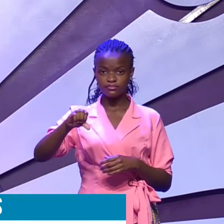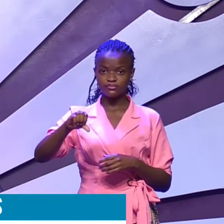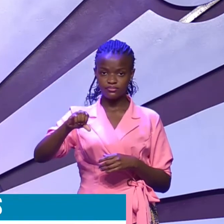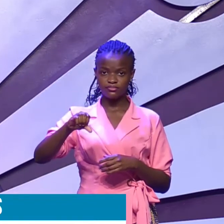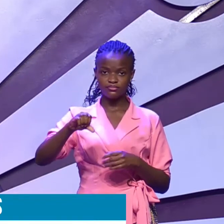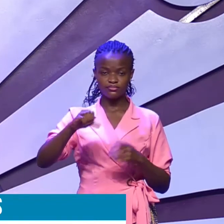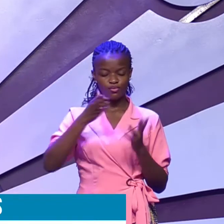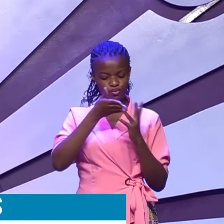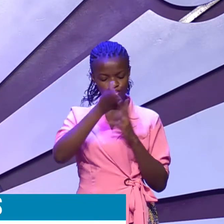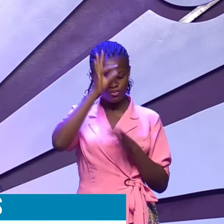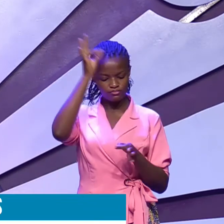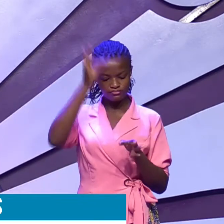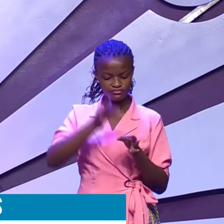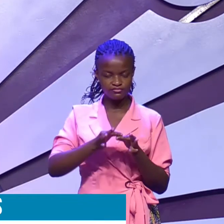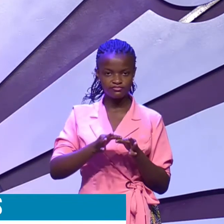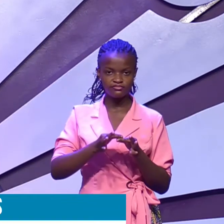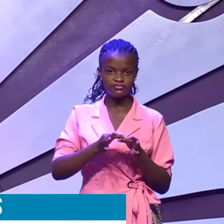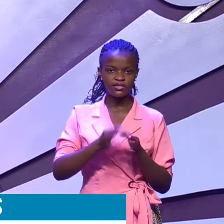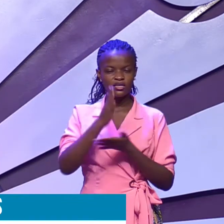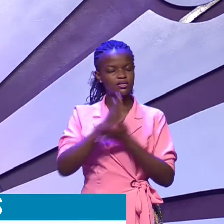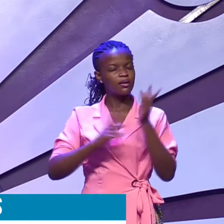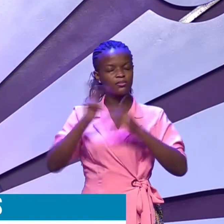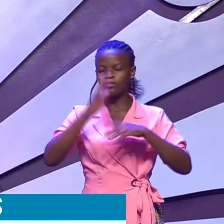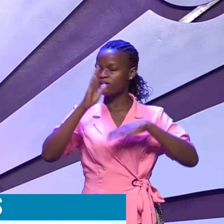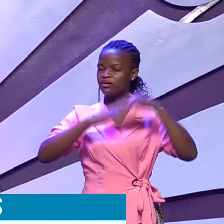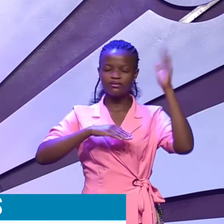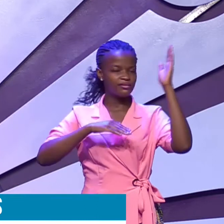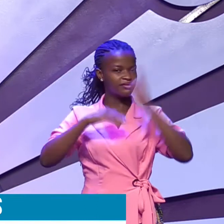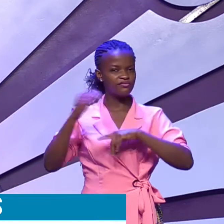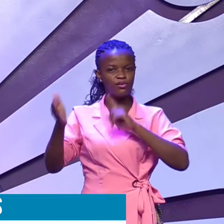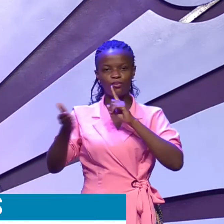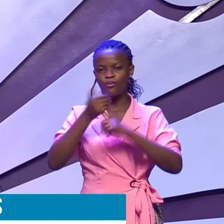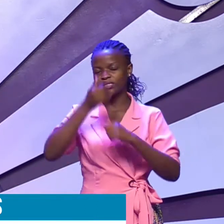Through faith, some people did not receive their promises.